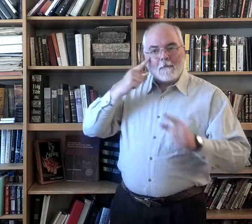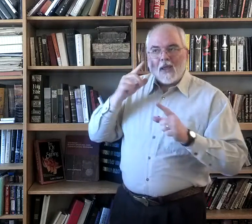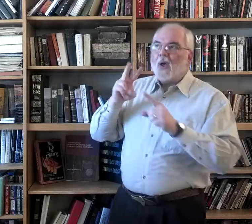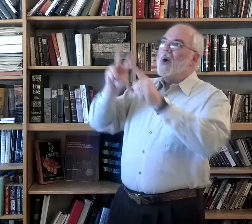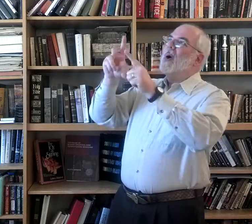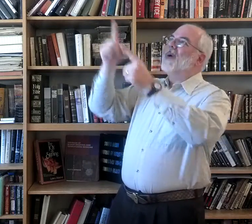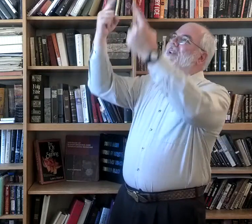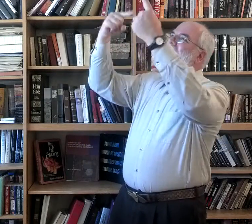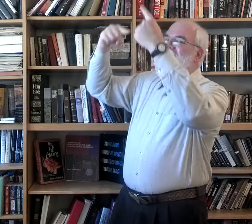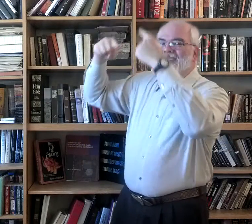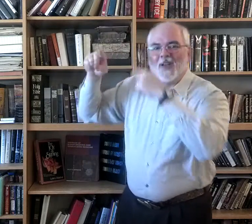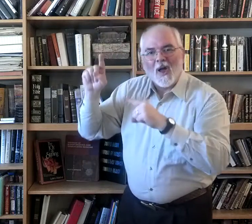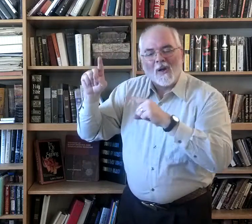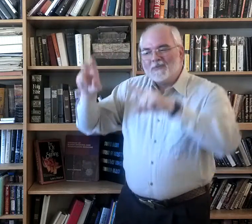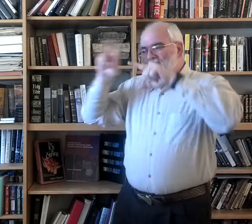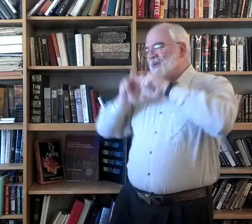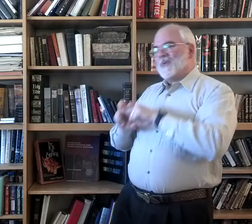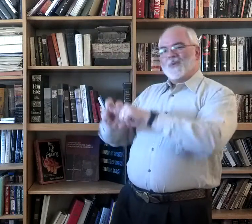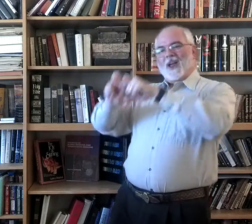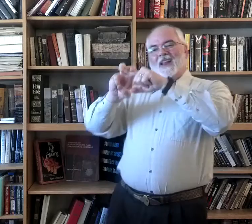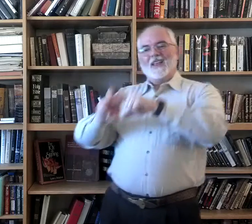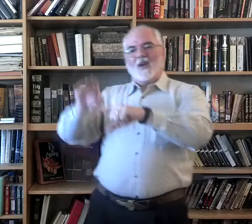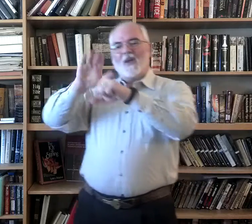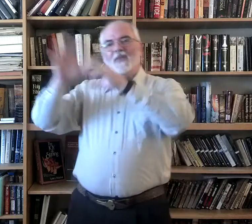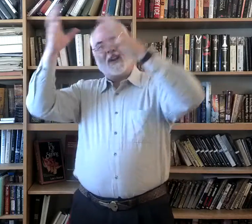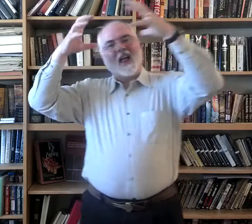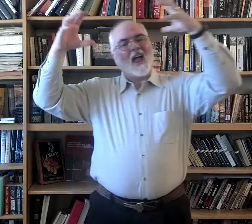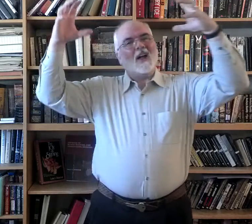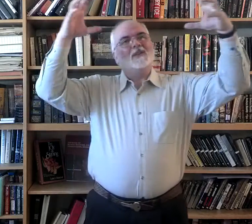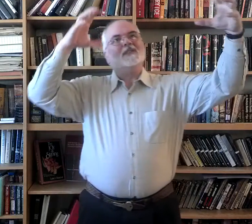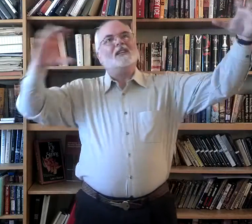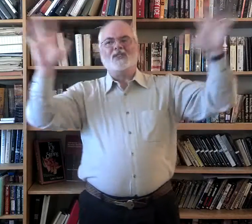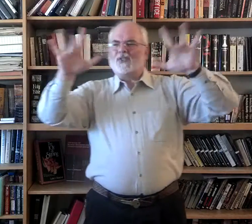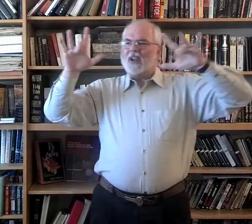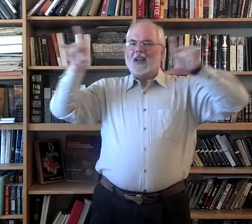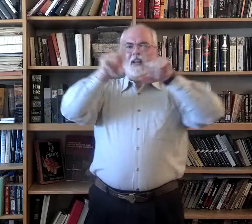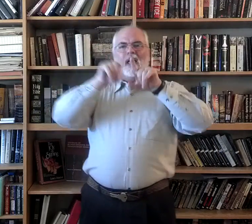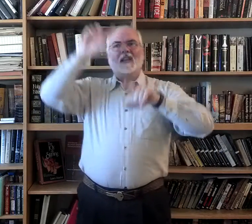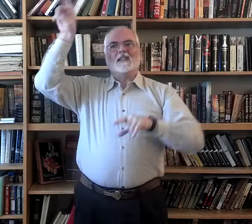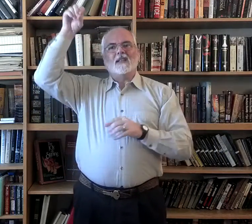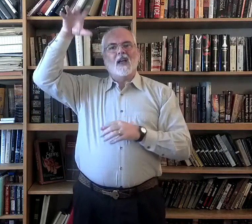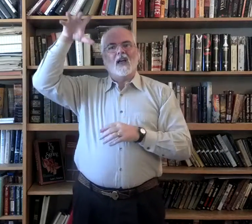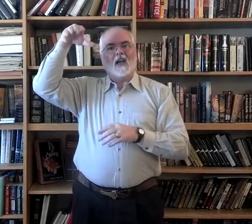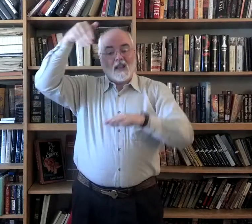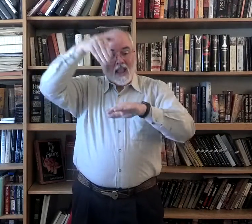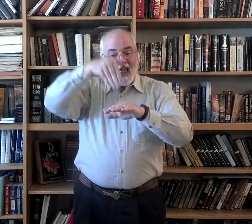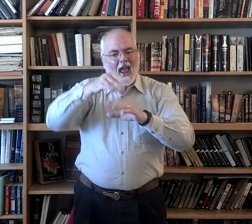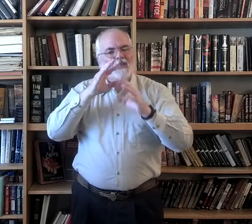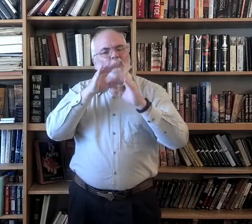Behold, he comes, riding on the clouds, shining like the sun, At the